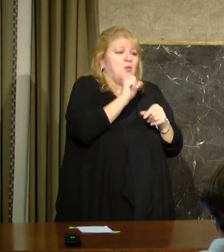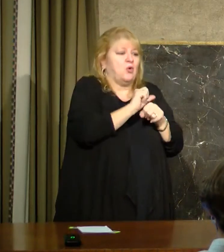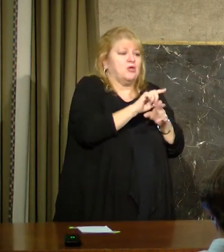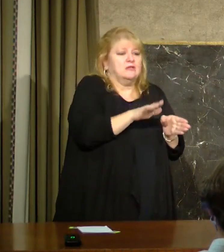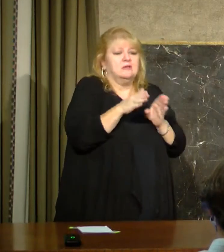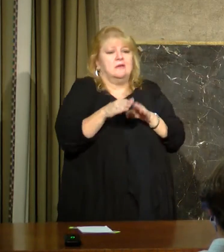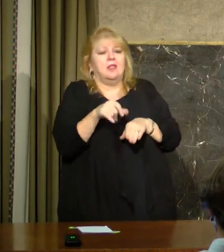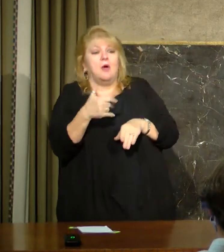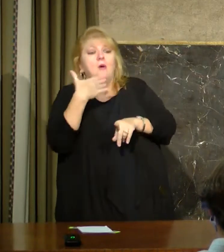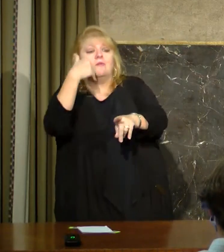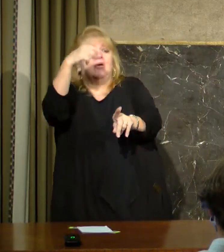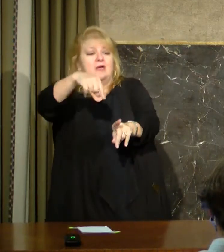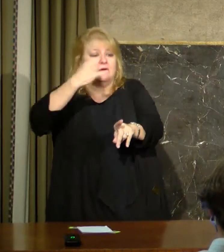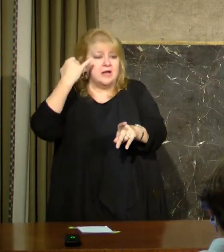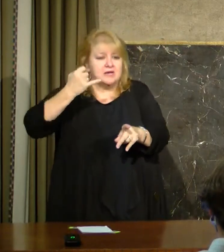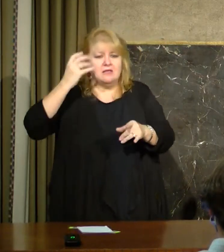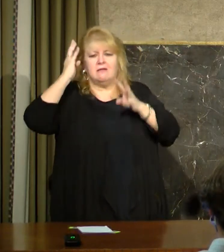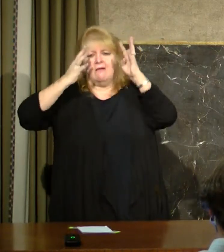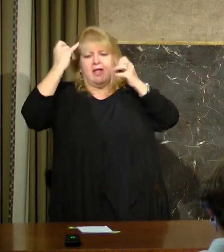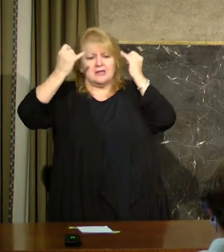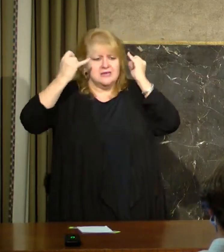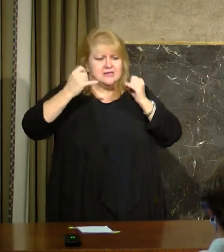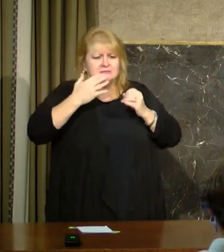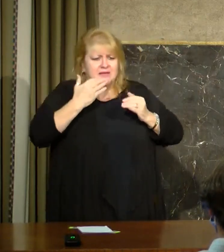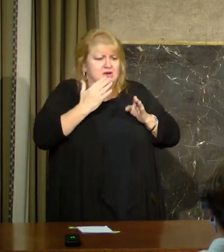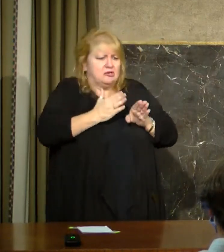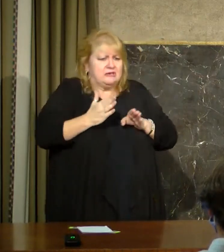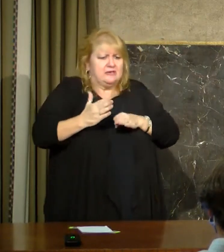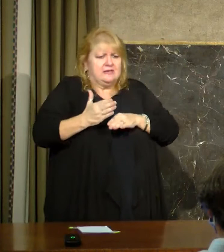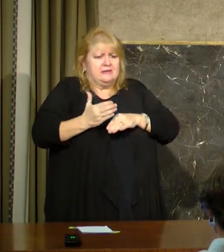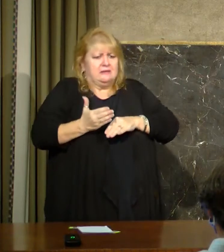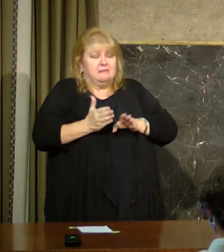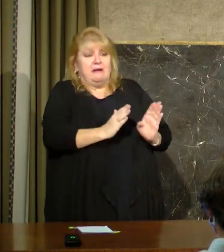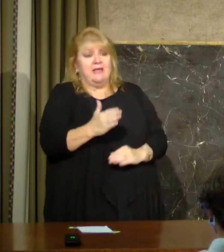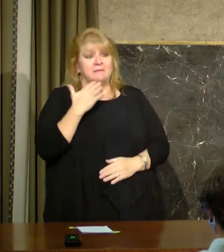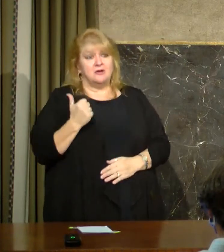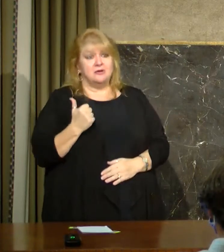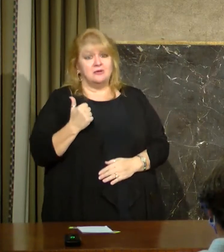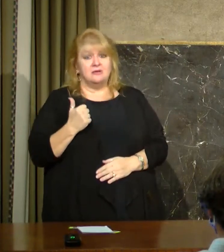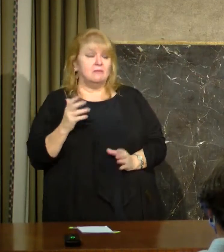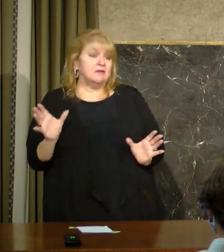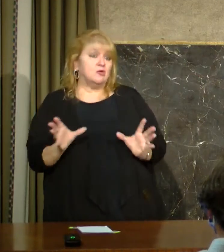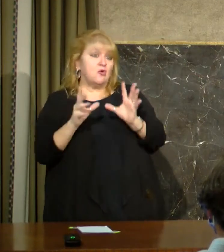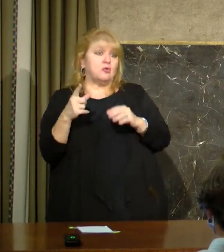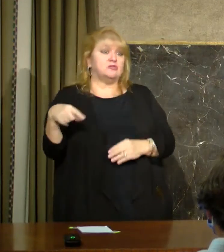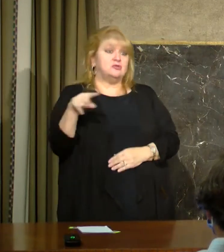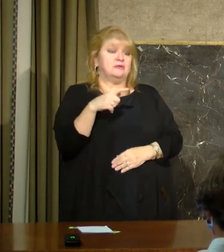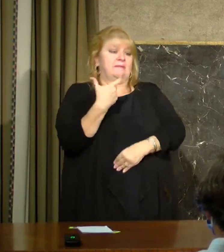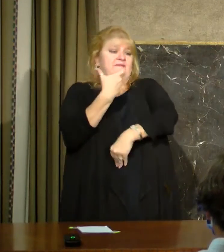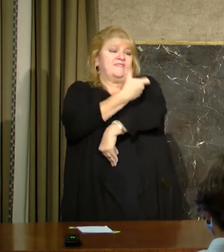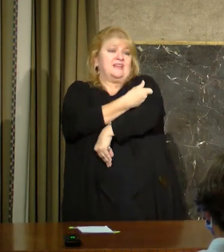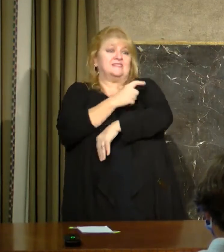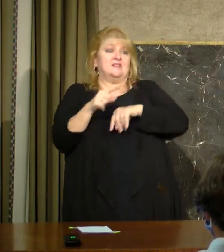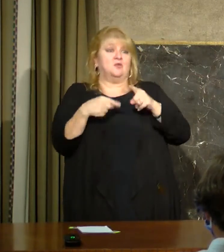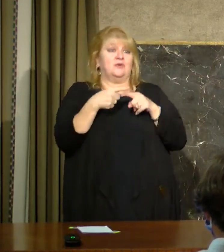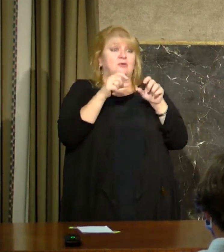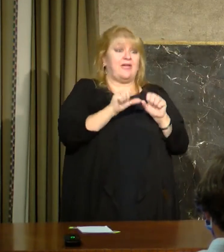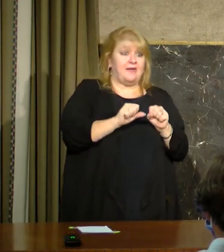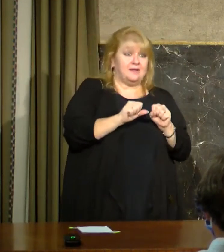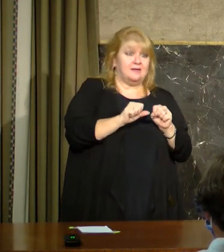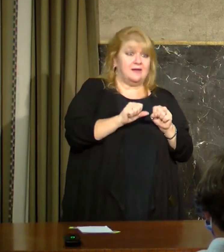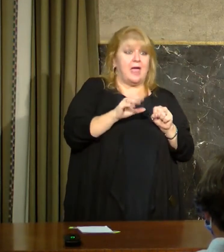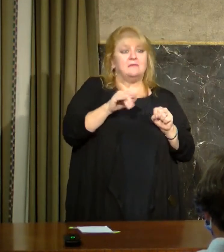But I urge the people of Louisiana to get vaccinated when you can to be patient in between